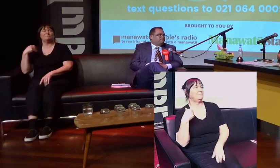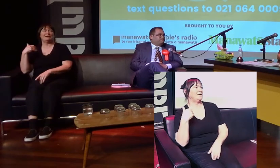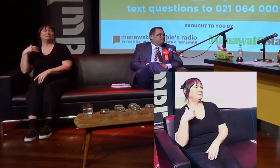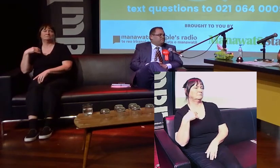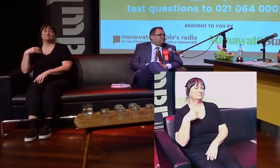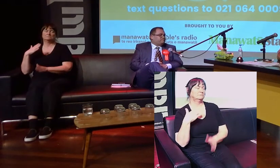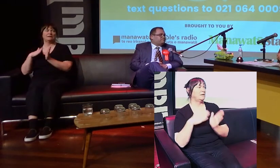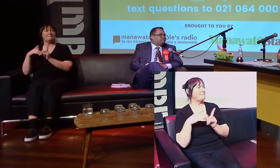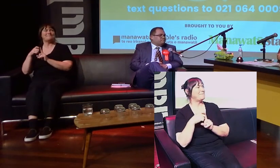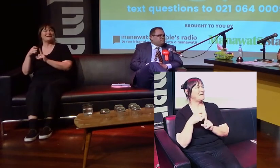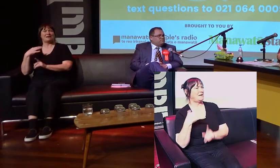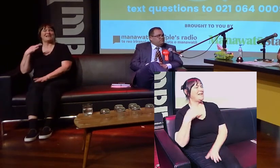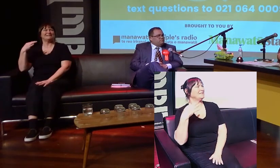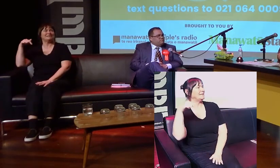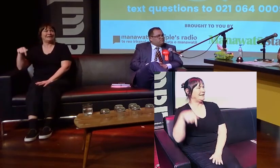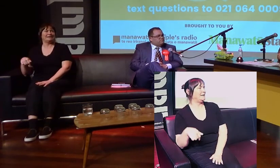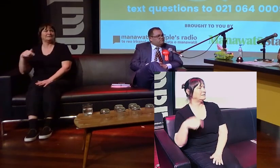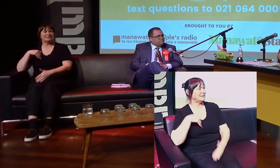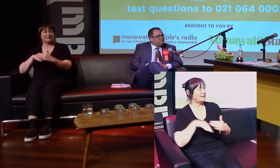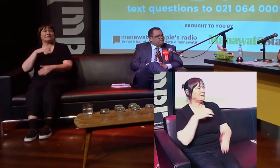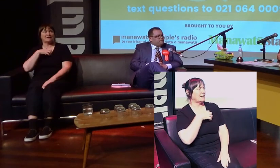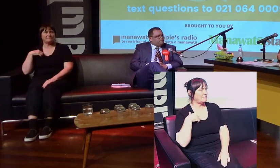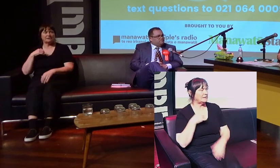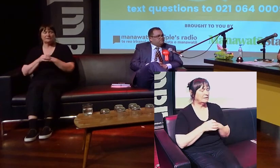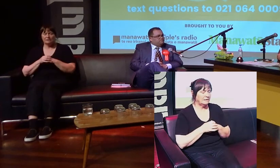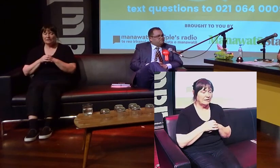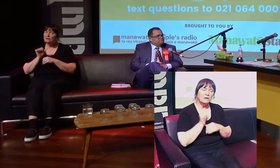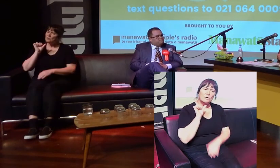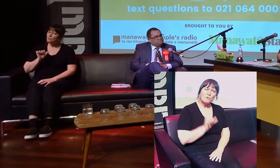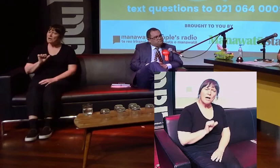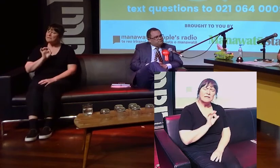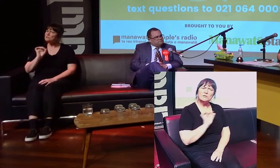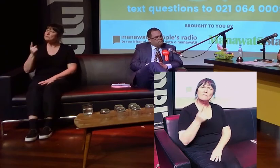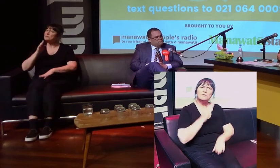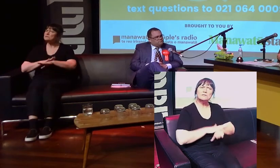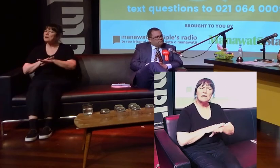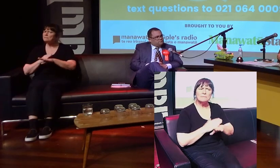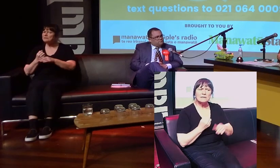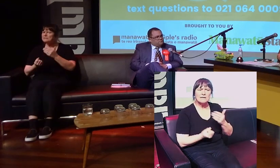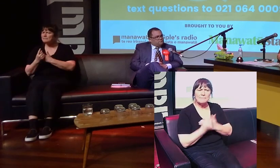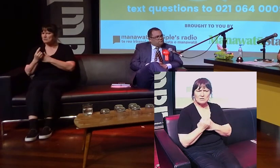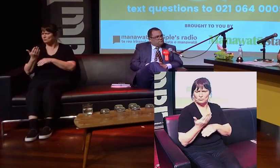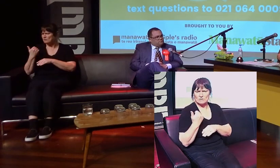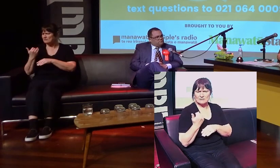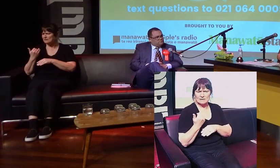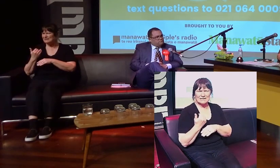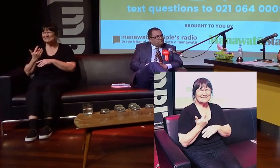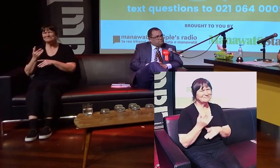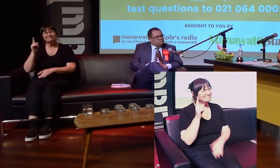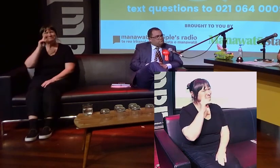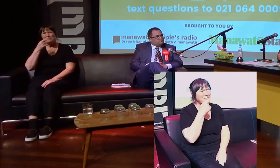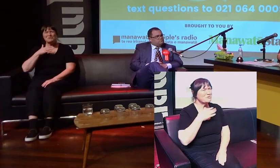I was going to say, because this is not the first time this has happened in recent history, and the voter appetite for a by-election